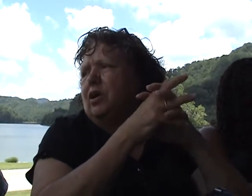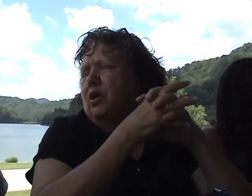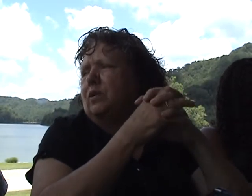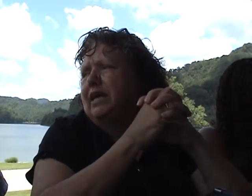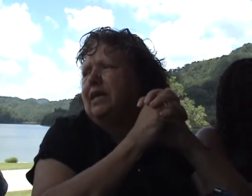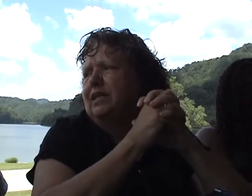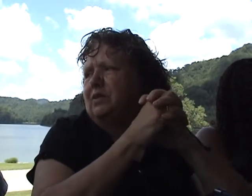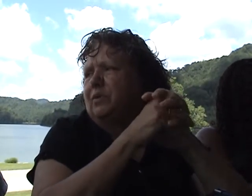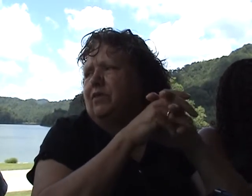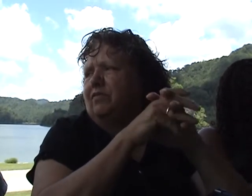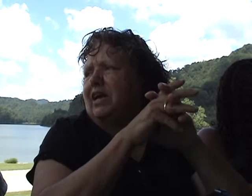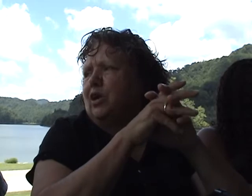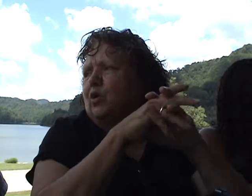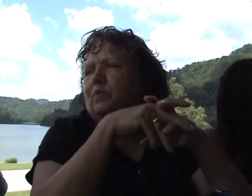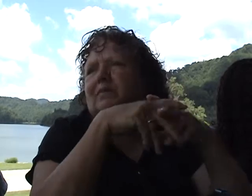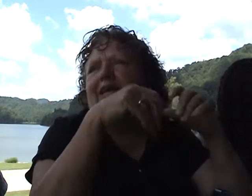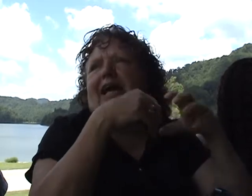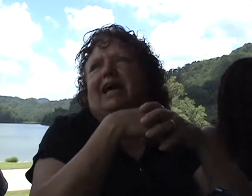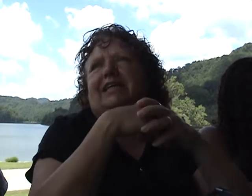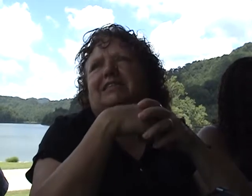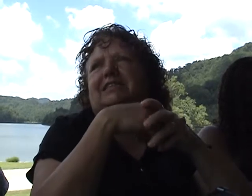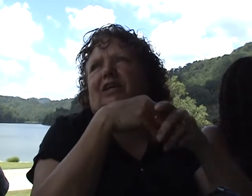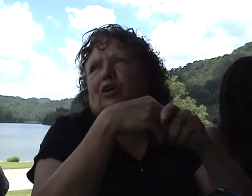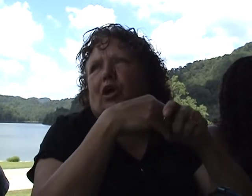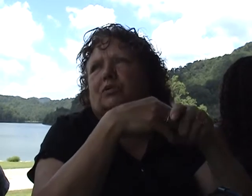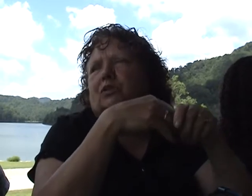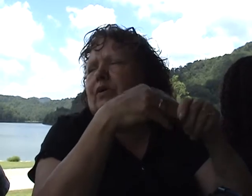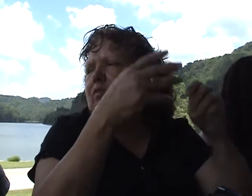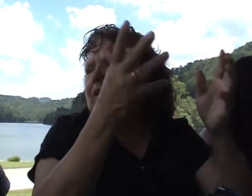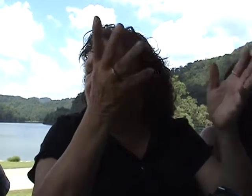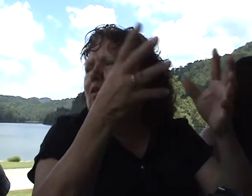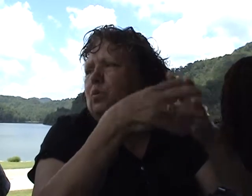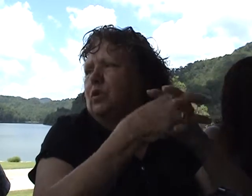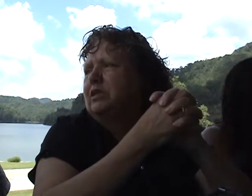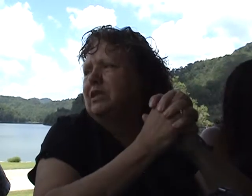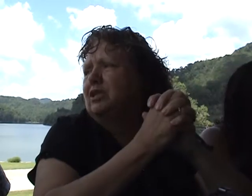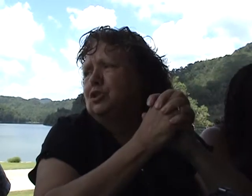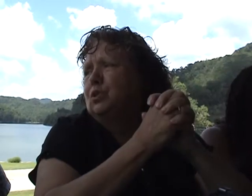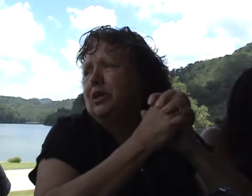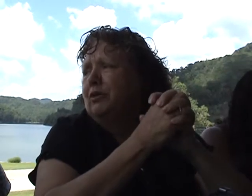go like I let the butterfly go. I need to let her go so everybody in the world can enjoy her.